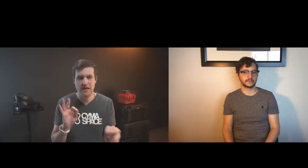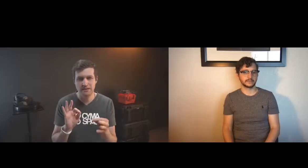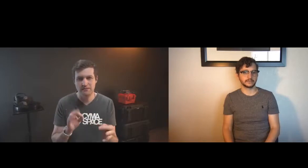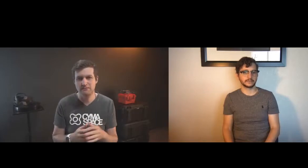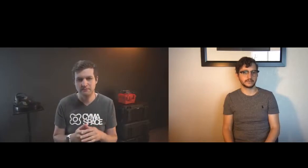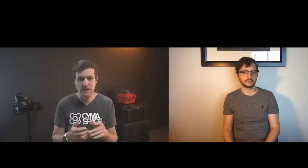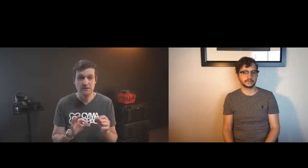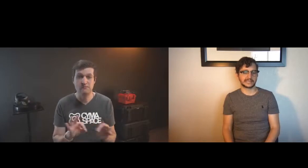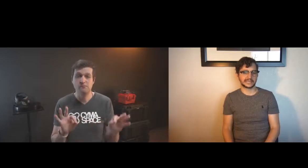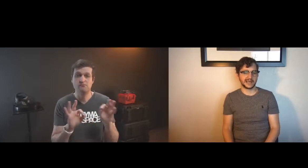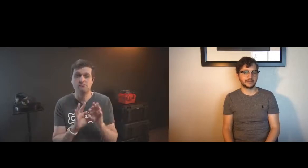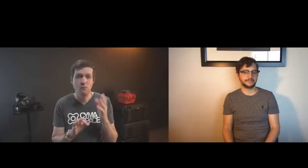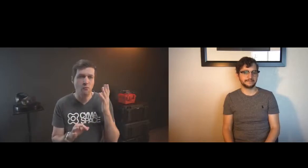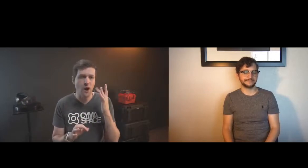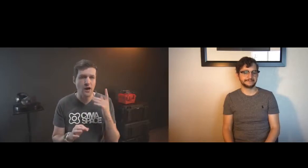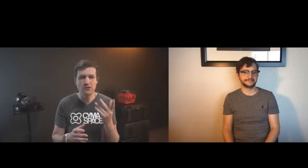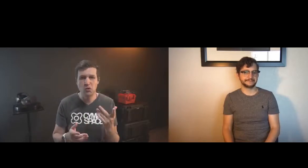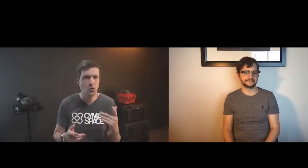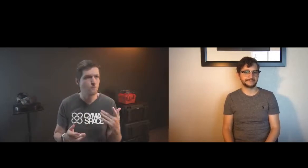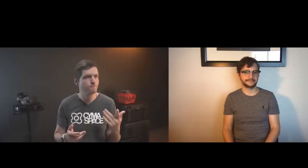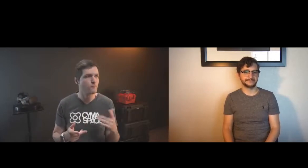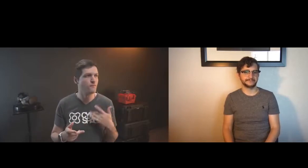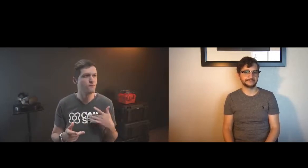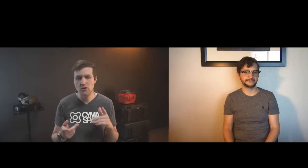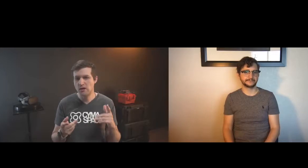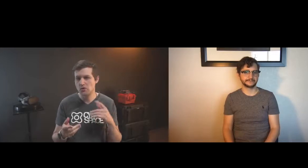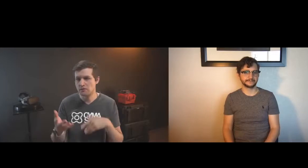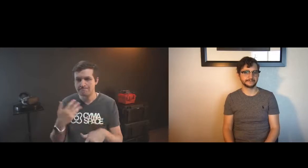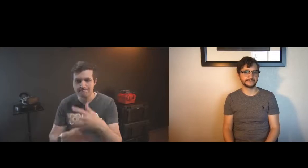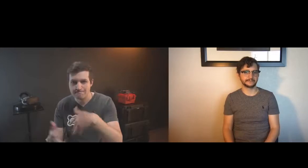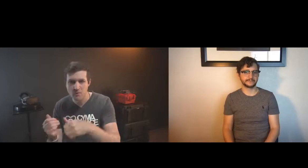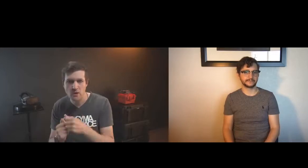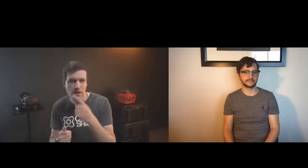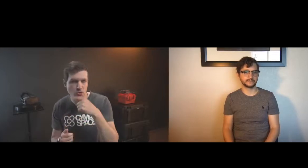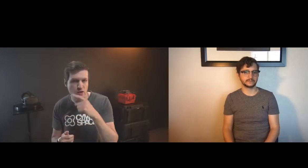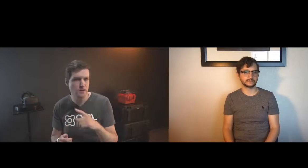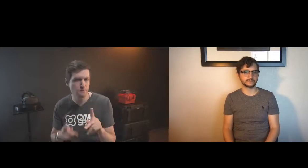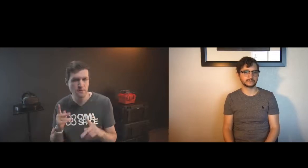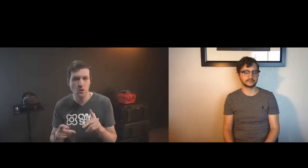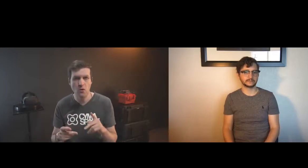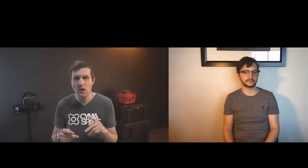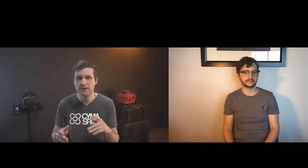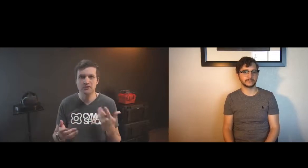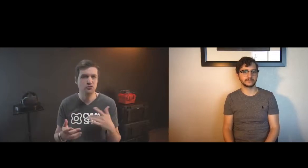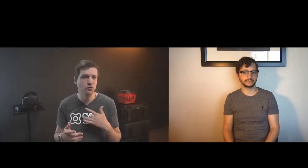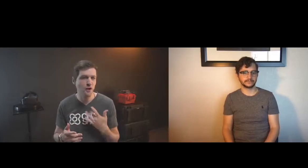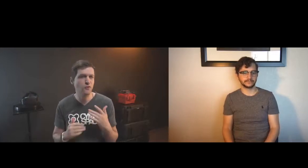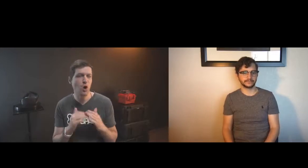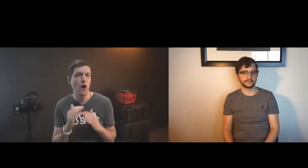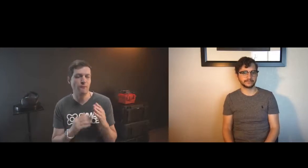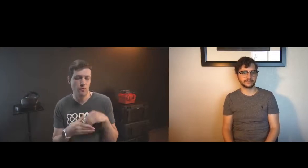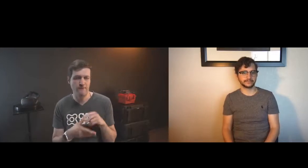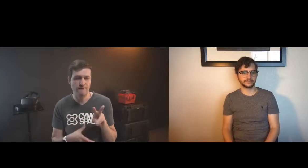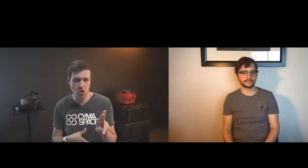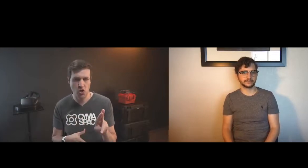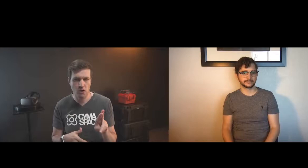incorporating captioning yet it's